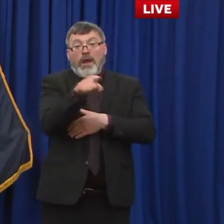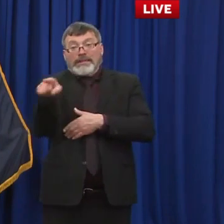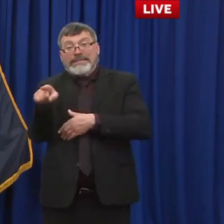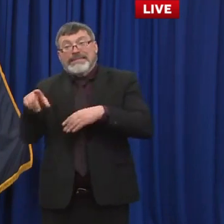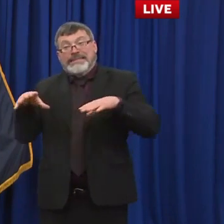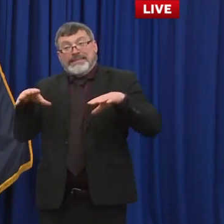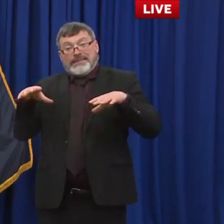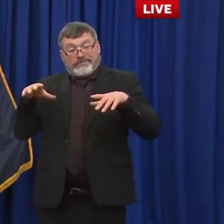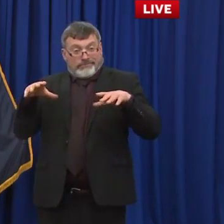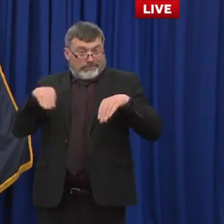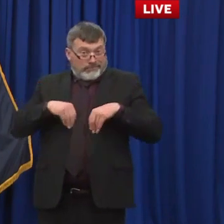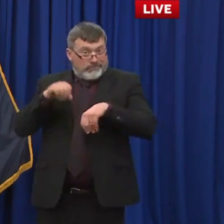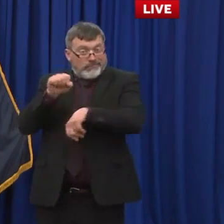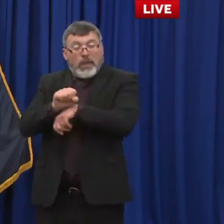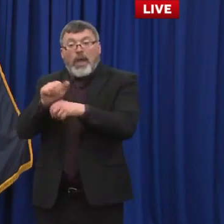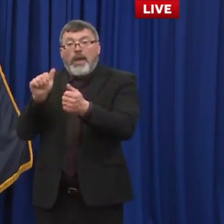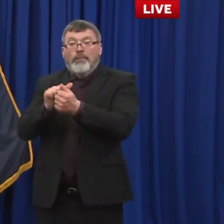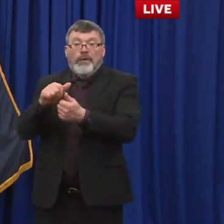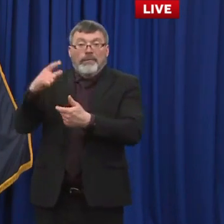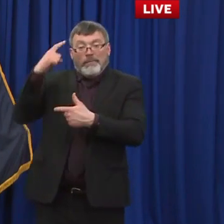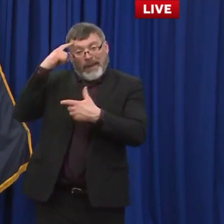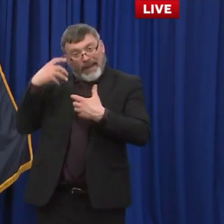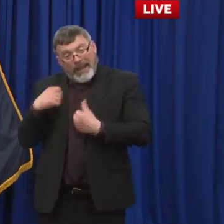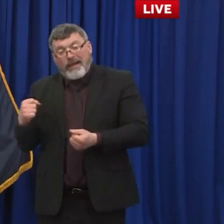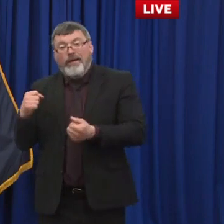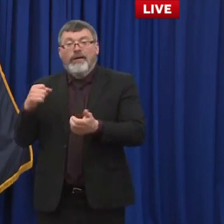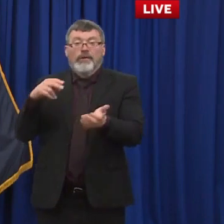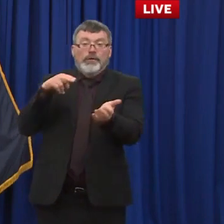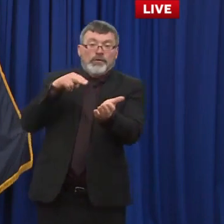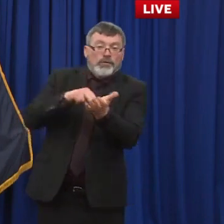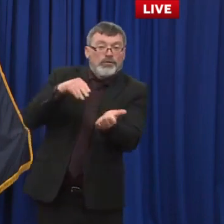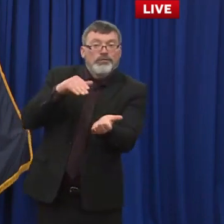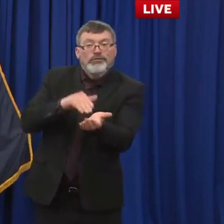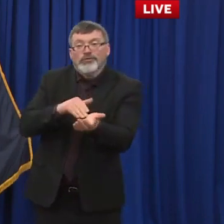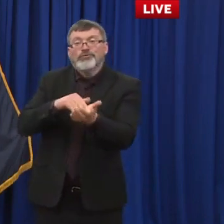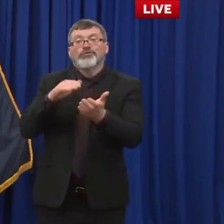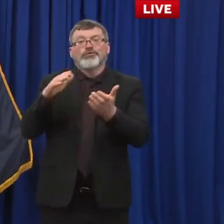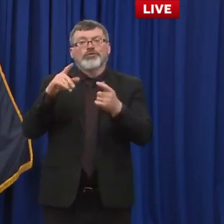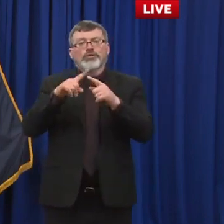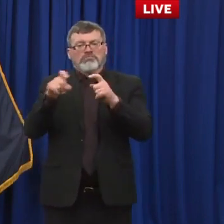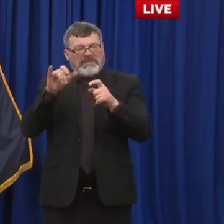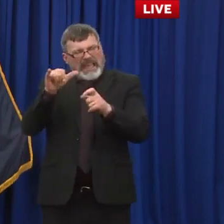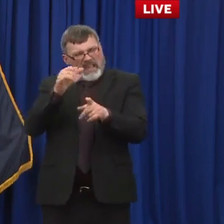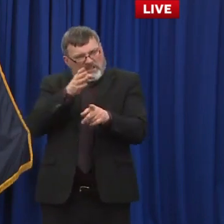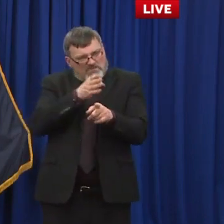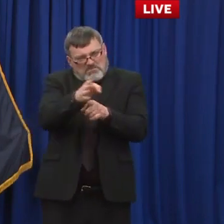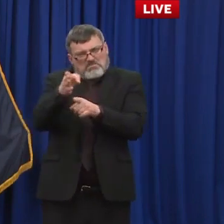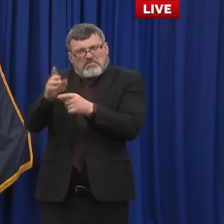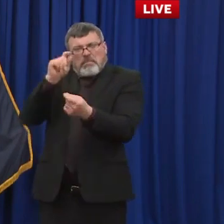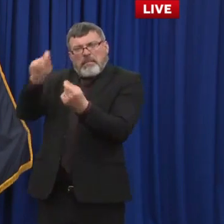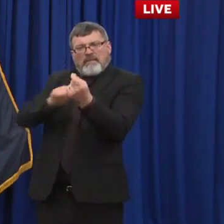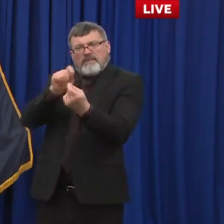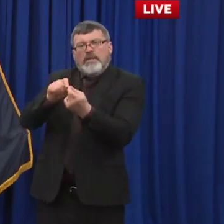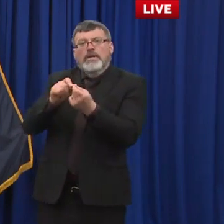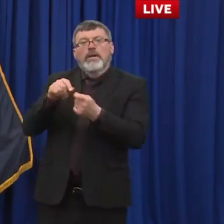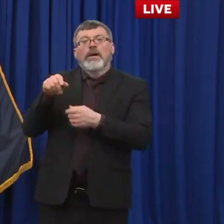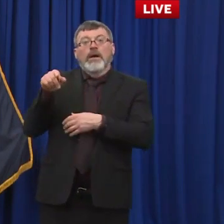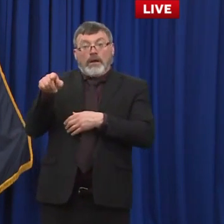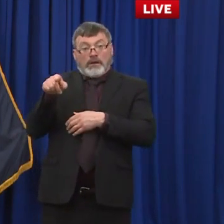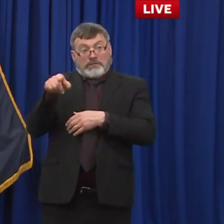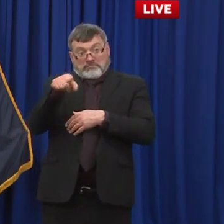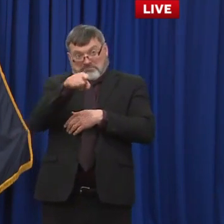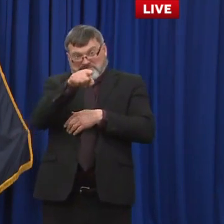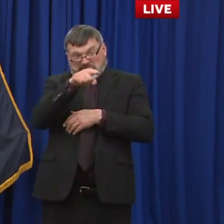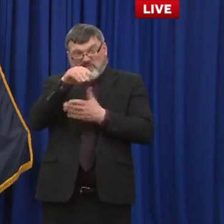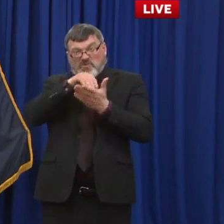mental health whether they be nurses whether they be doctors whether they be in biotech manufacturing for me i think there's just a lot of money a